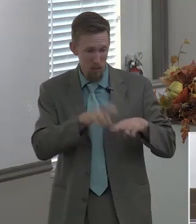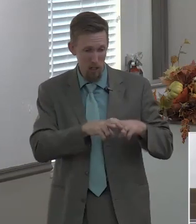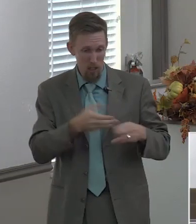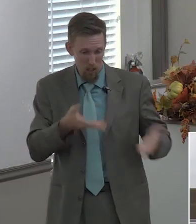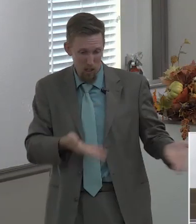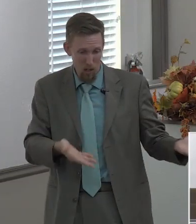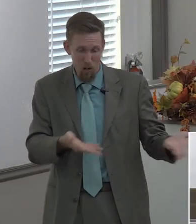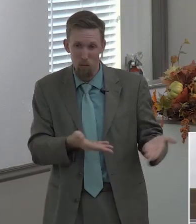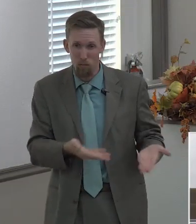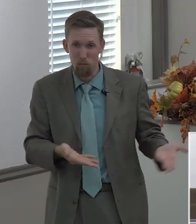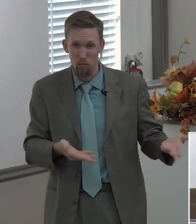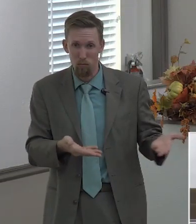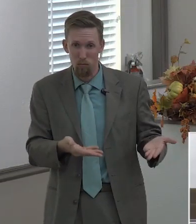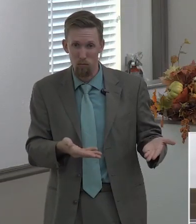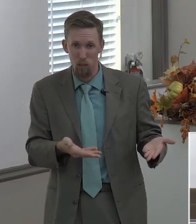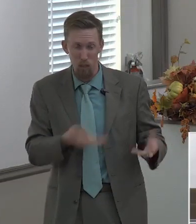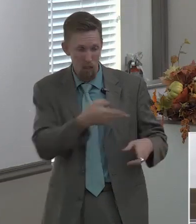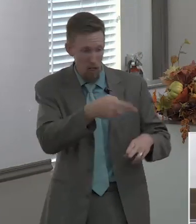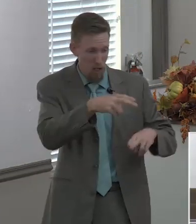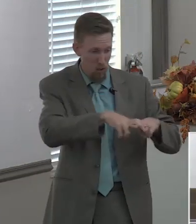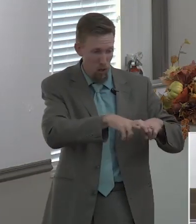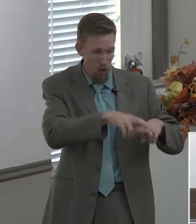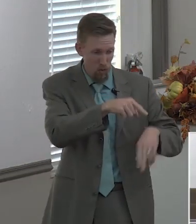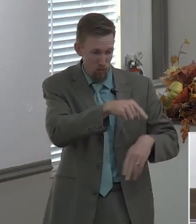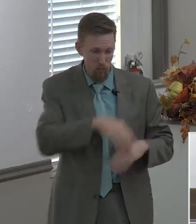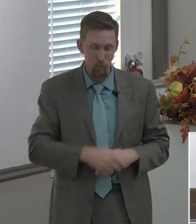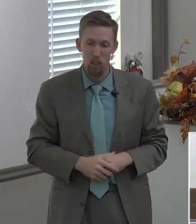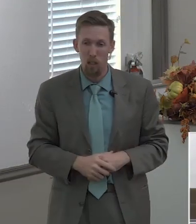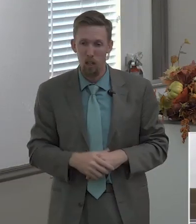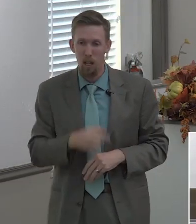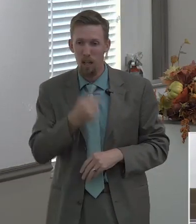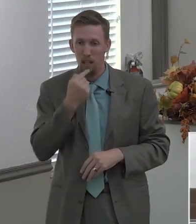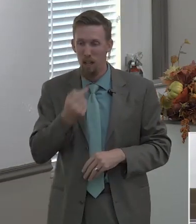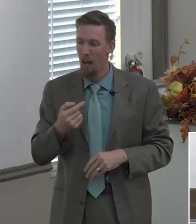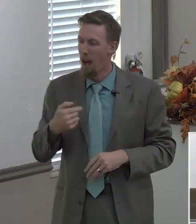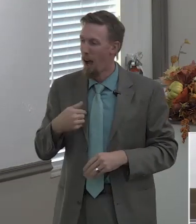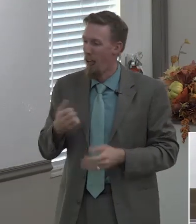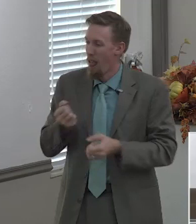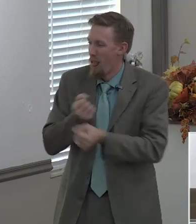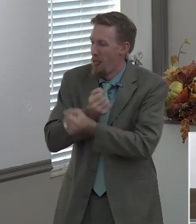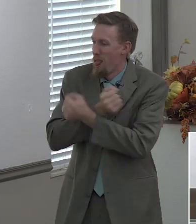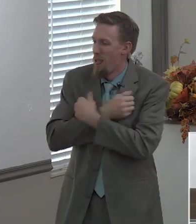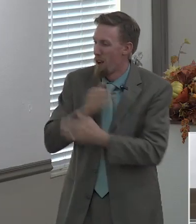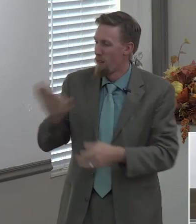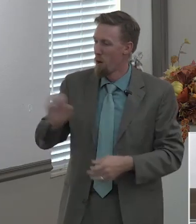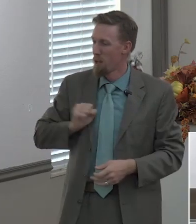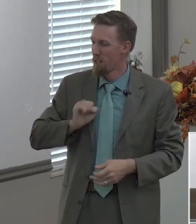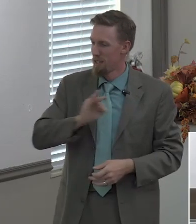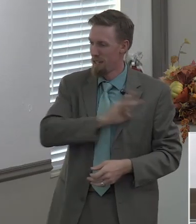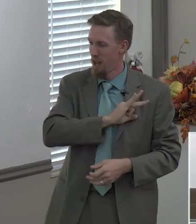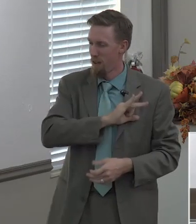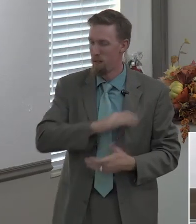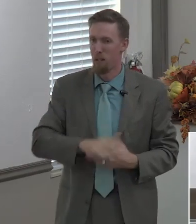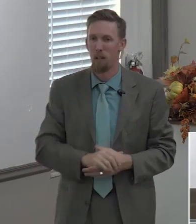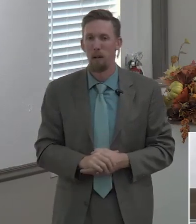sitting right here on this platform he leaned over he said i love your staff